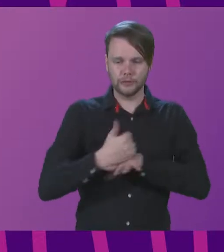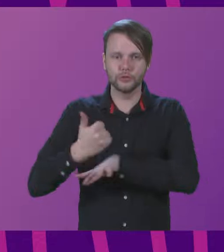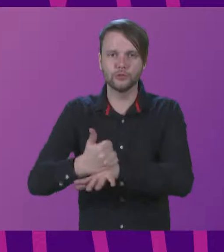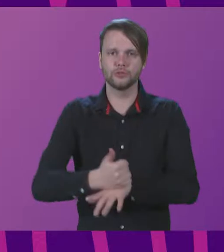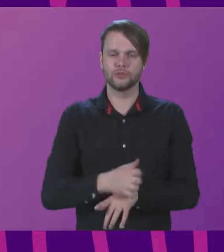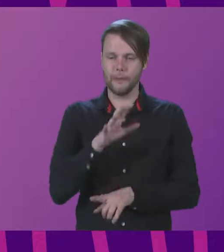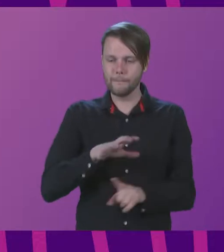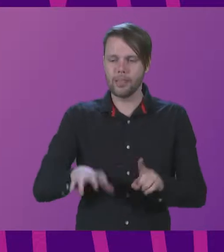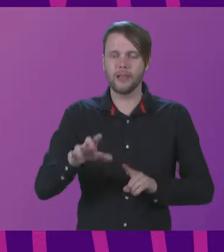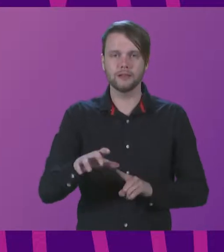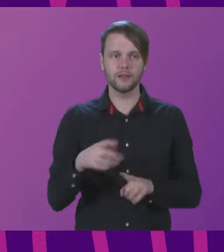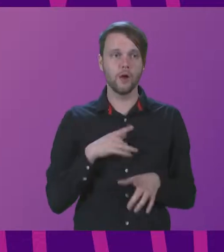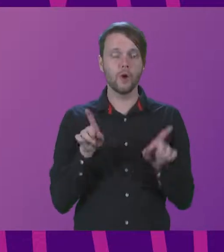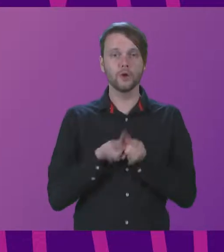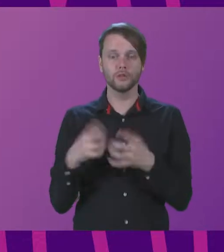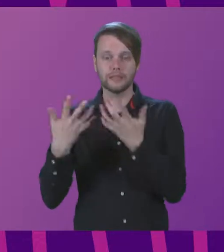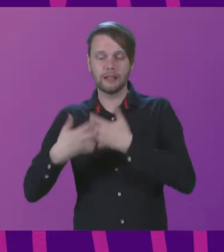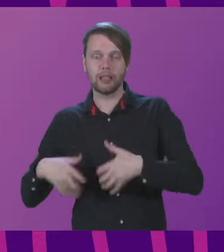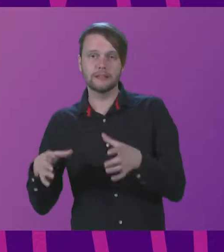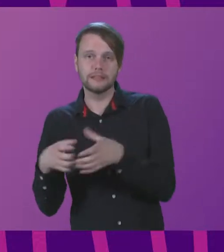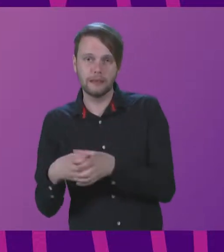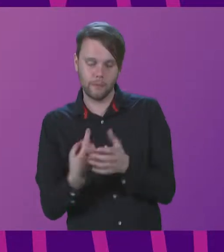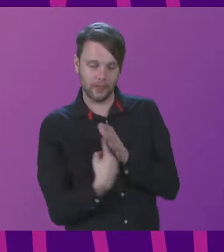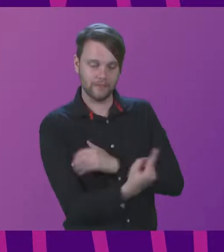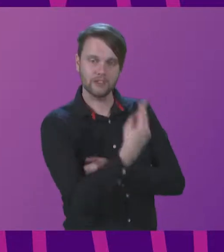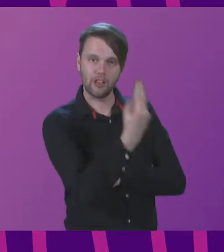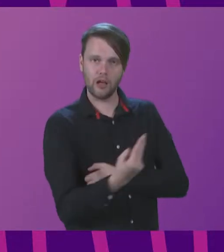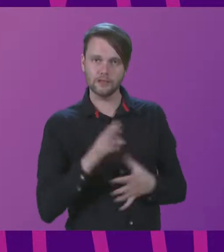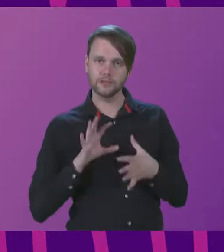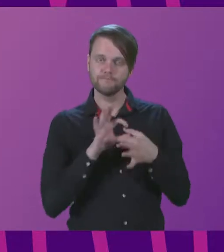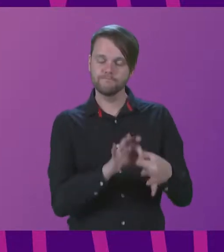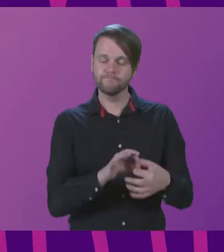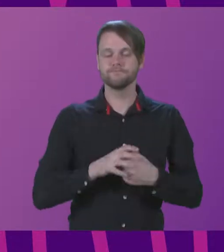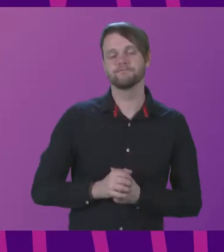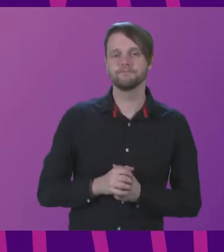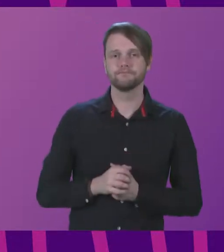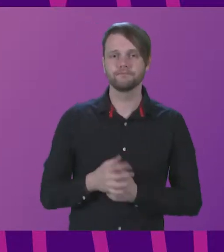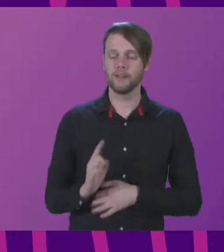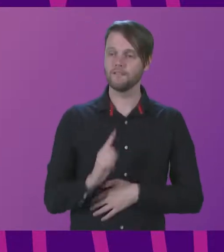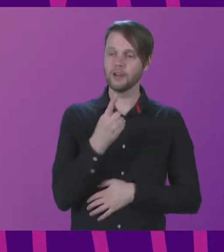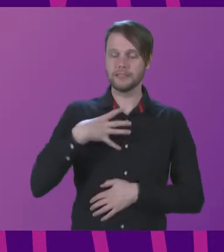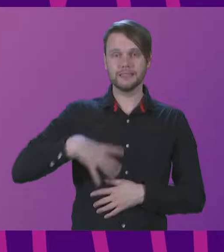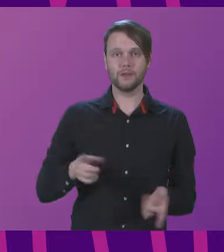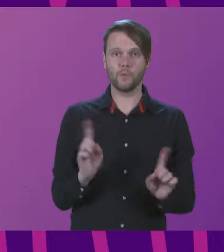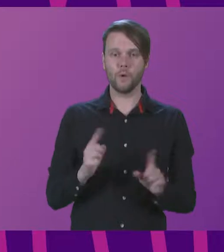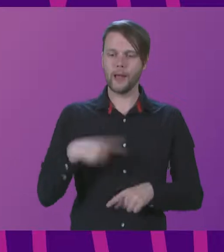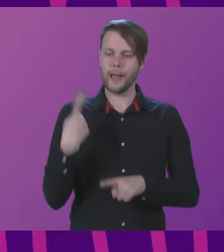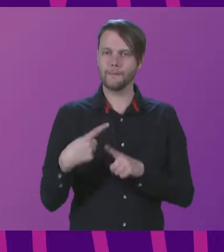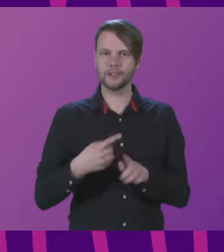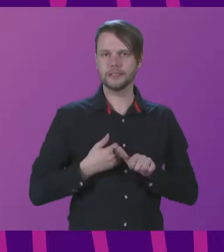but also between technical teams and individual artists. At first the need was for emergency aid.